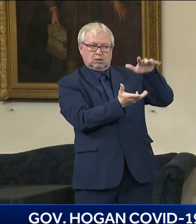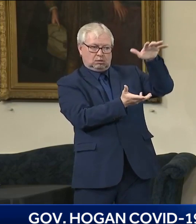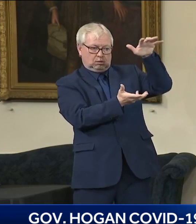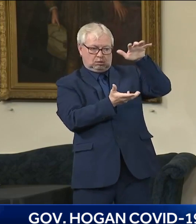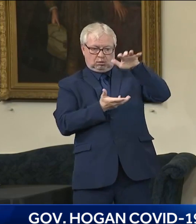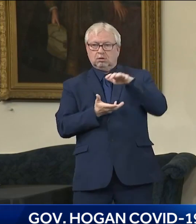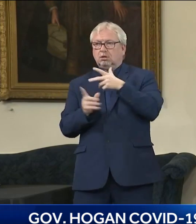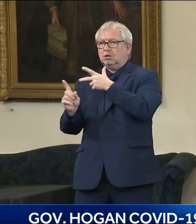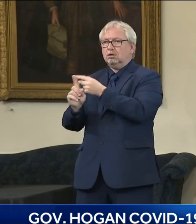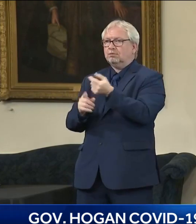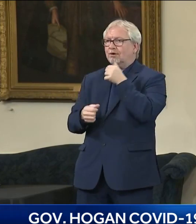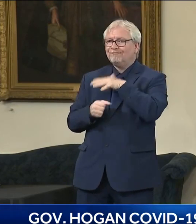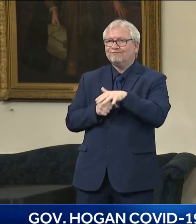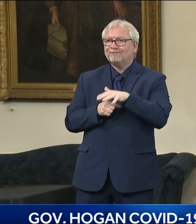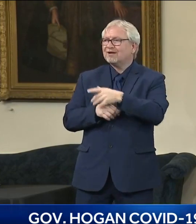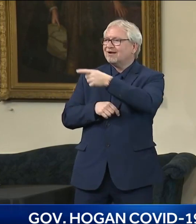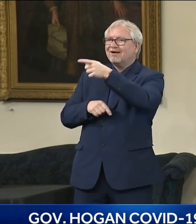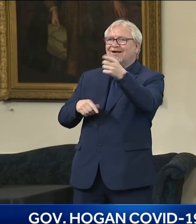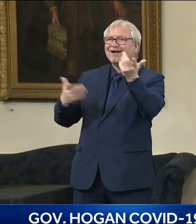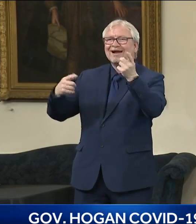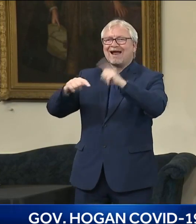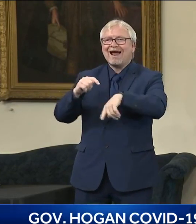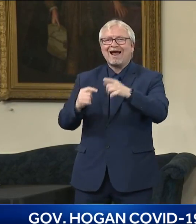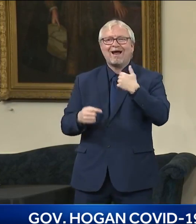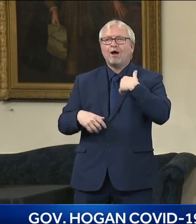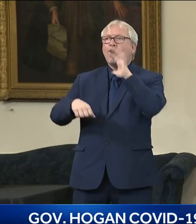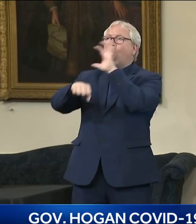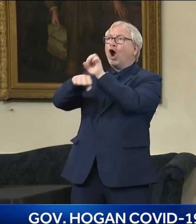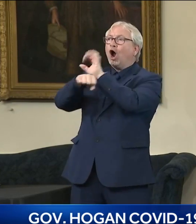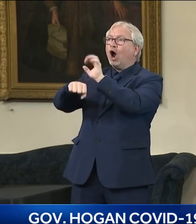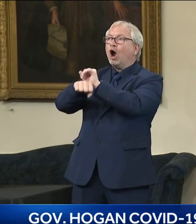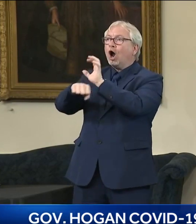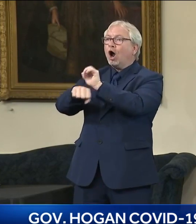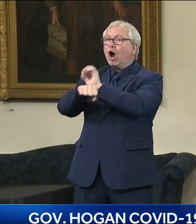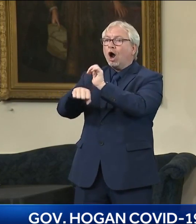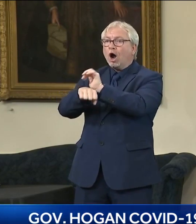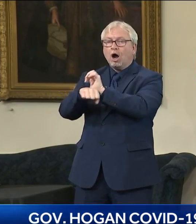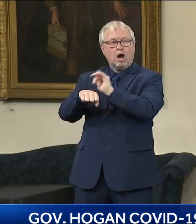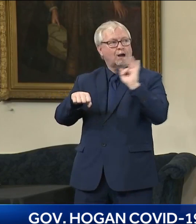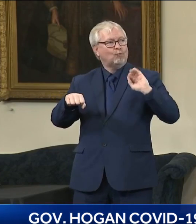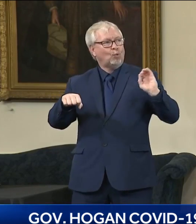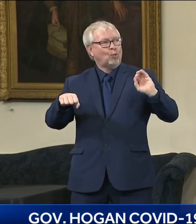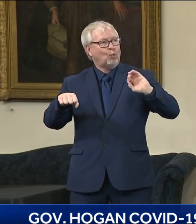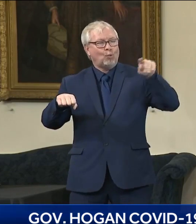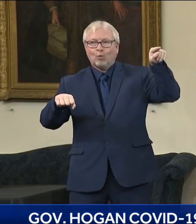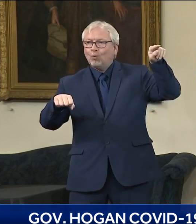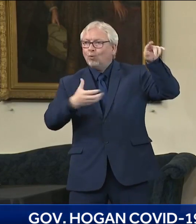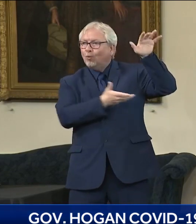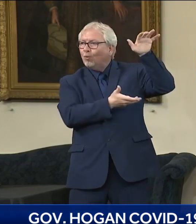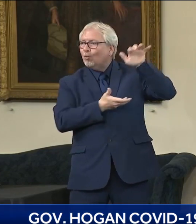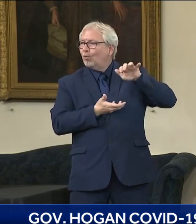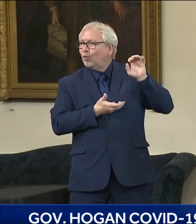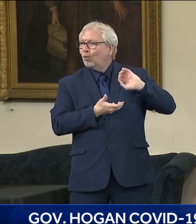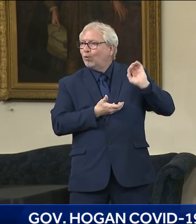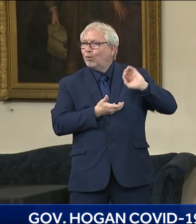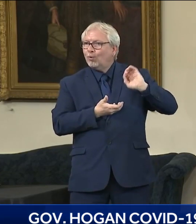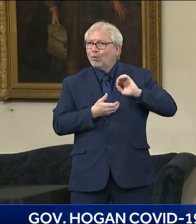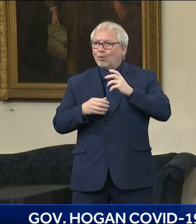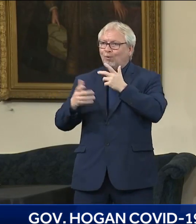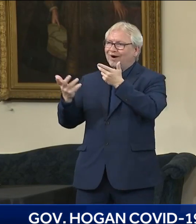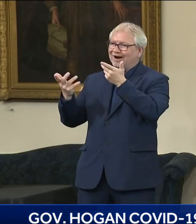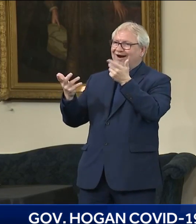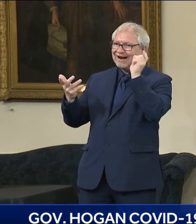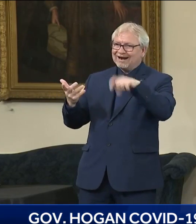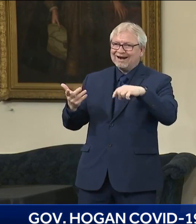vaccines for vaccines that don't exist. And so we're all working. It's certainly not a perfect process by any means.